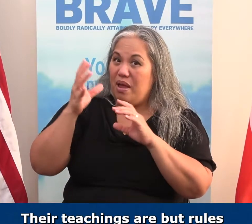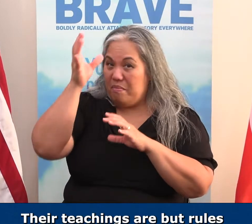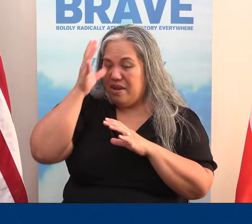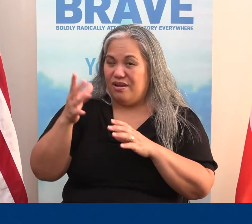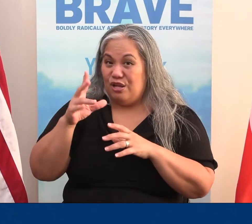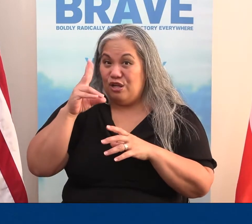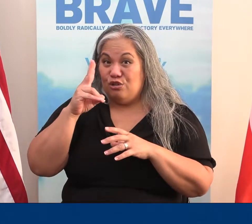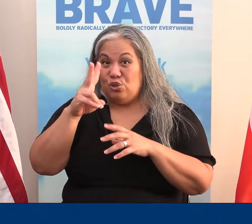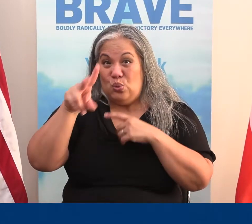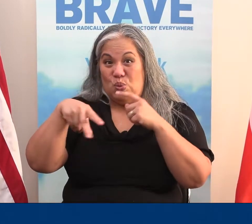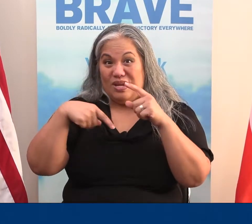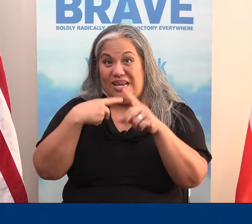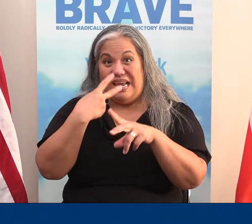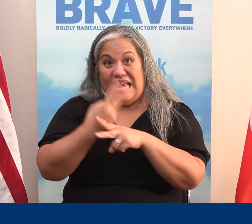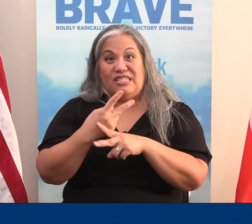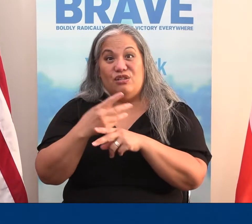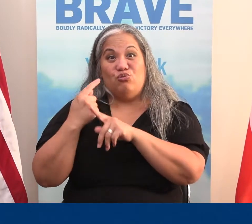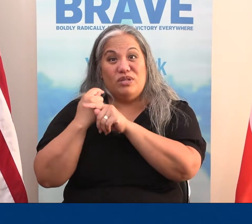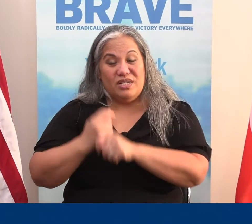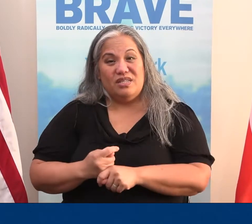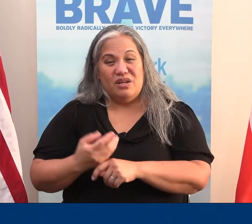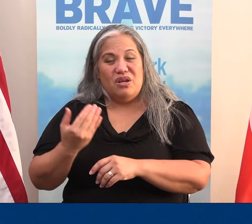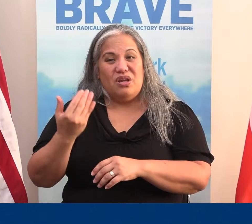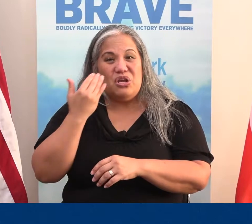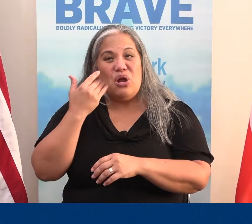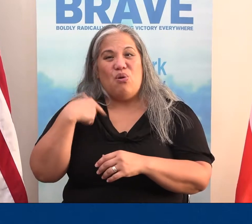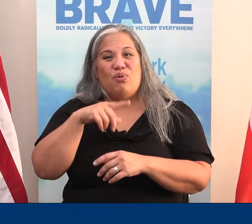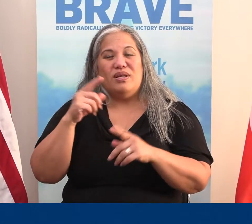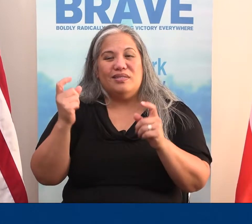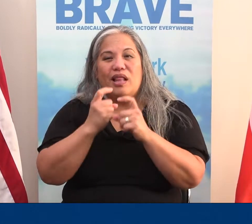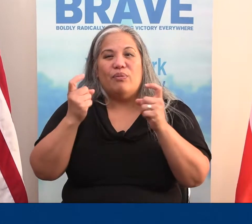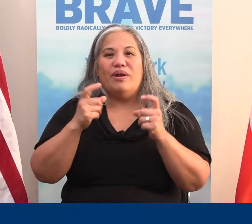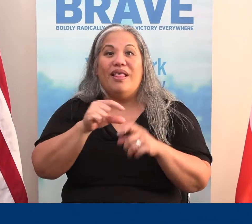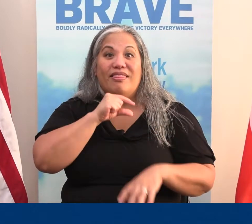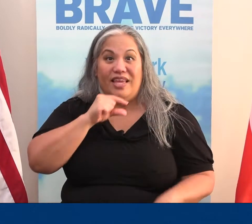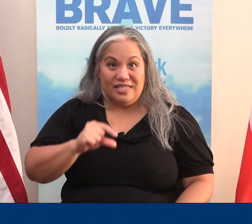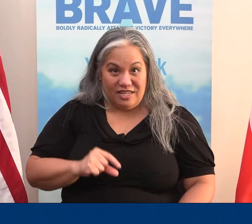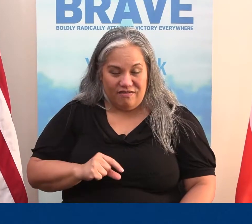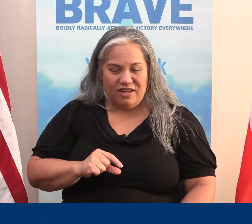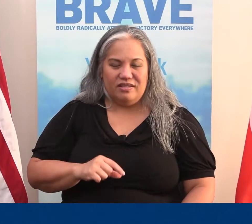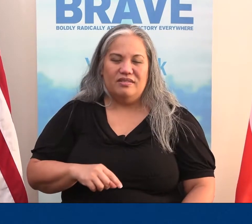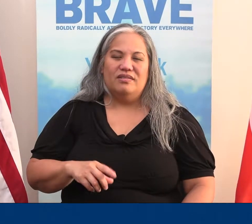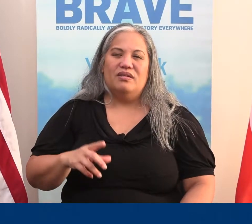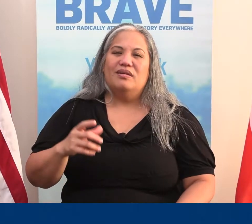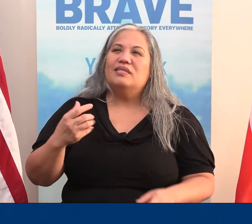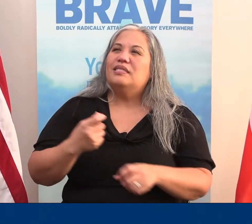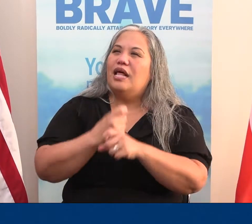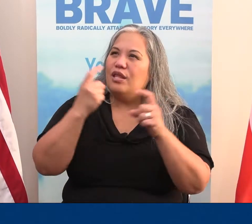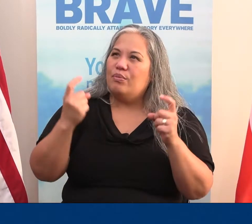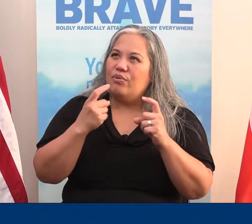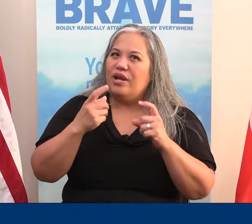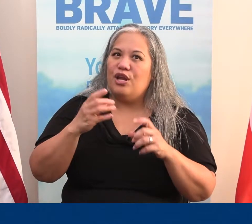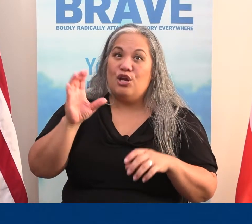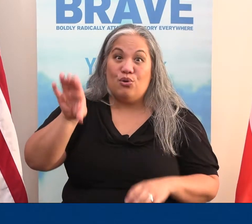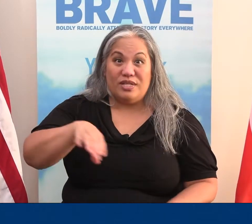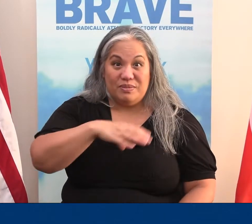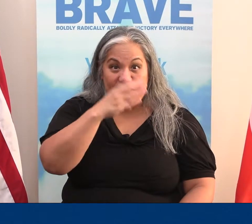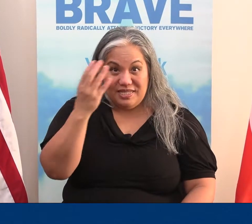second. There are two kinds of traditions. You know, we celebrate Thanksgiving. We